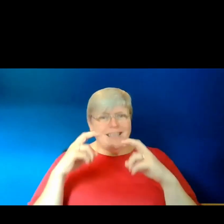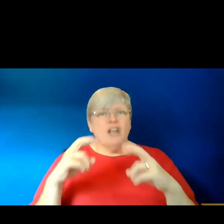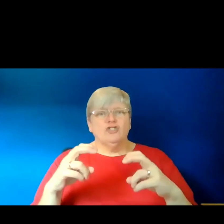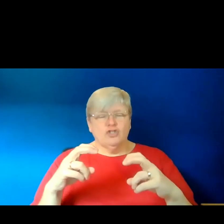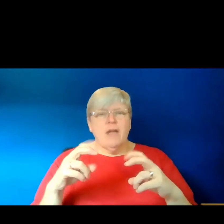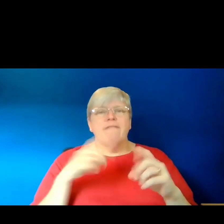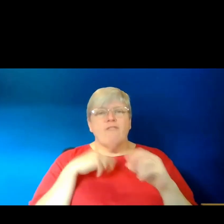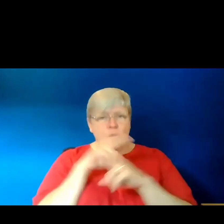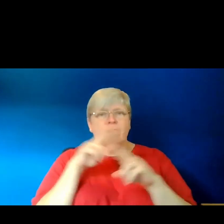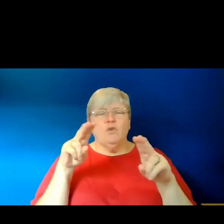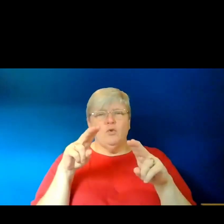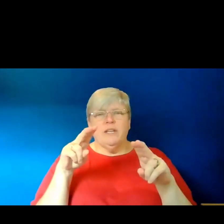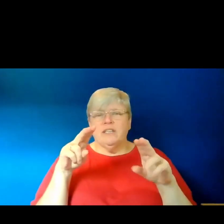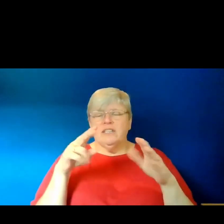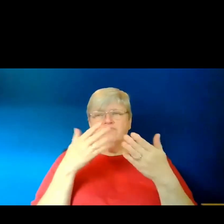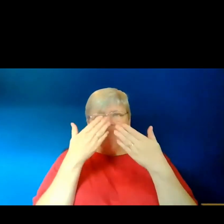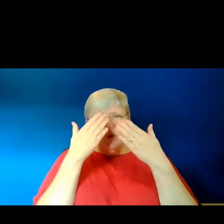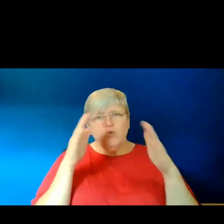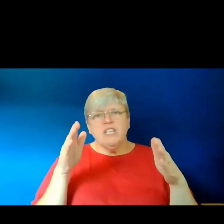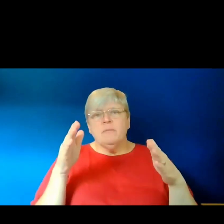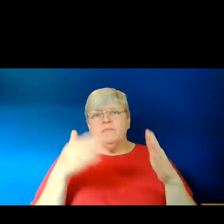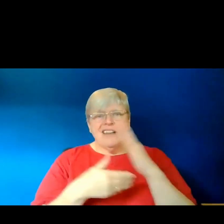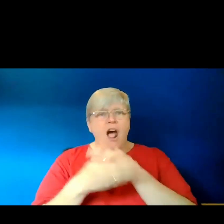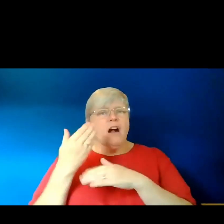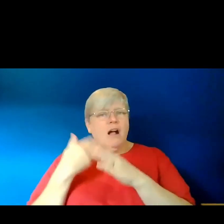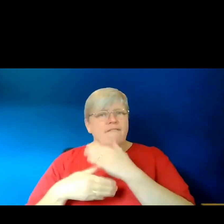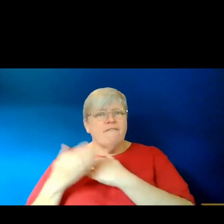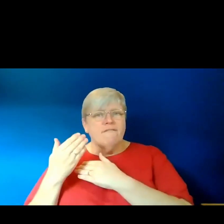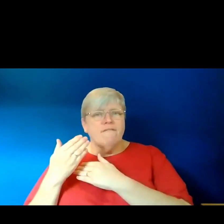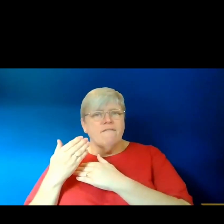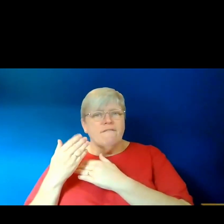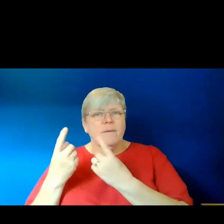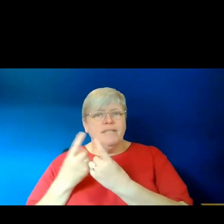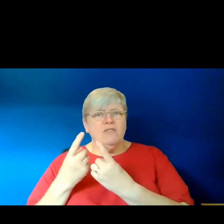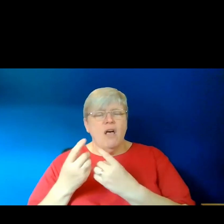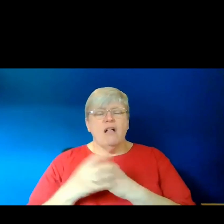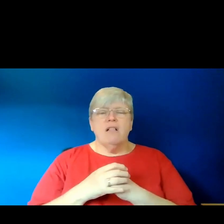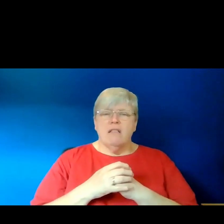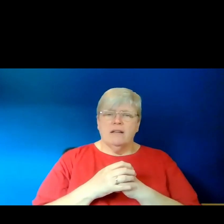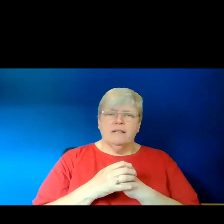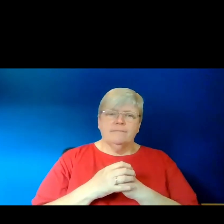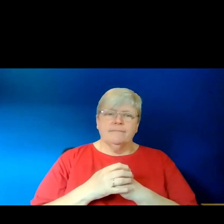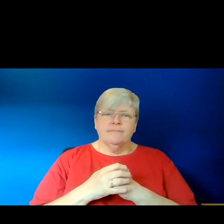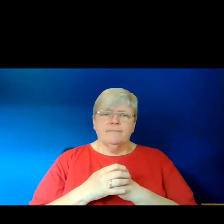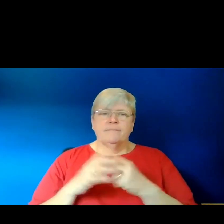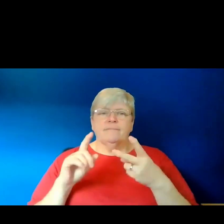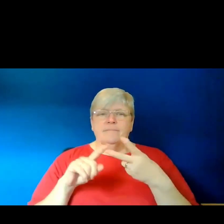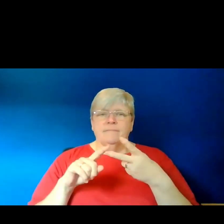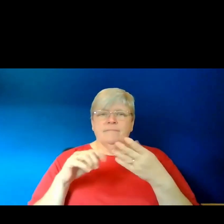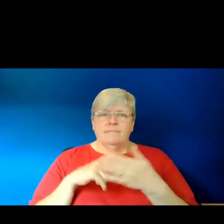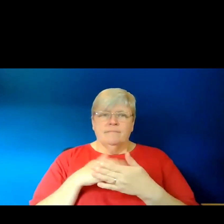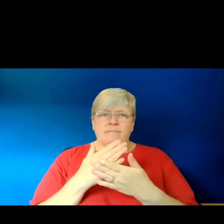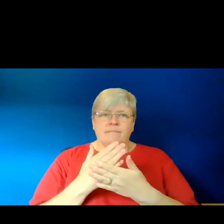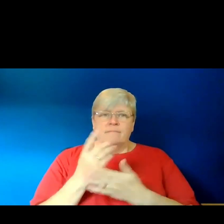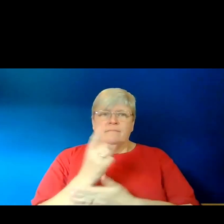viewing pieces from museums and archives. OK, so the second part of this talk is